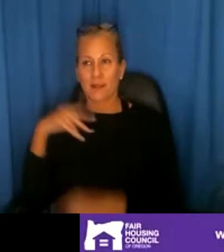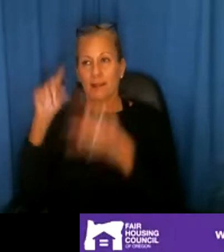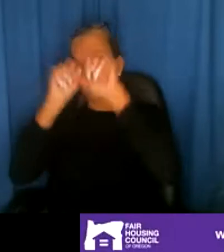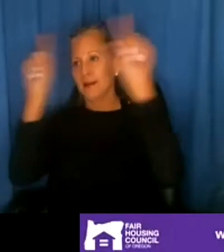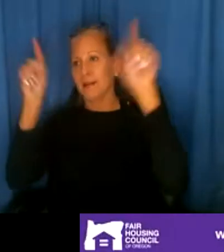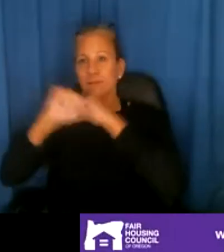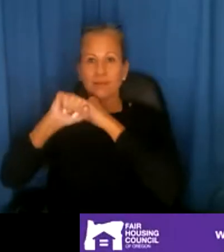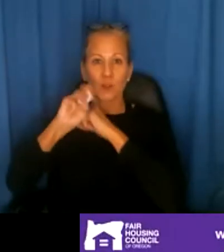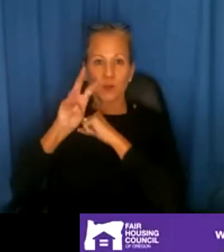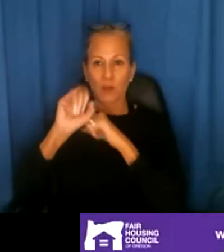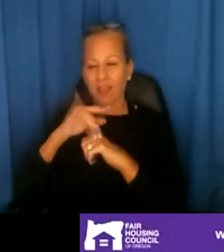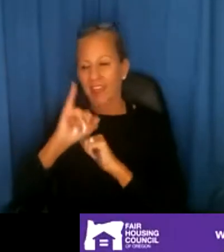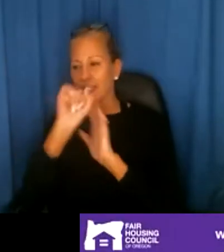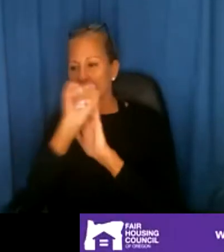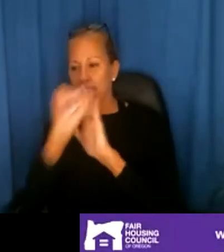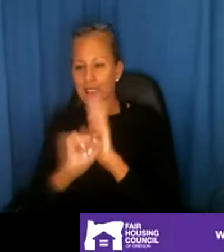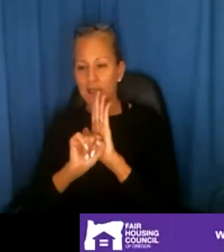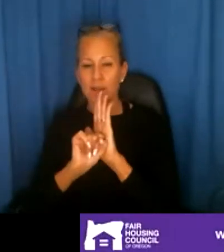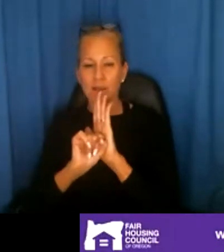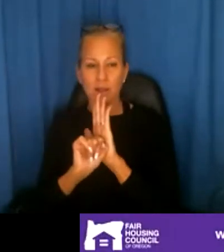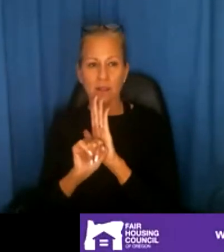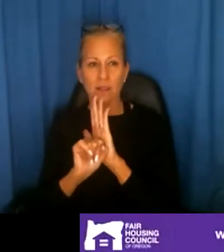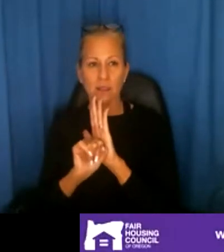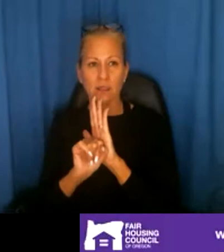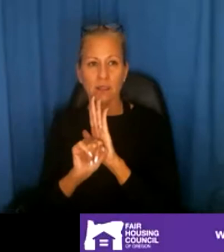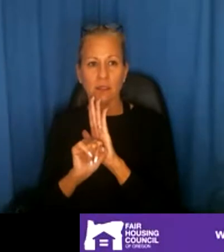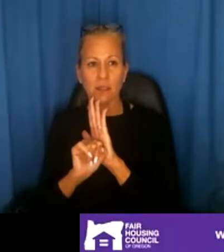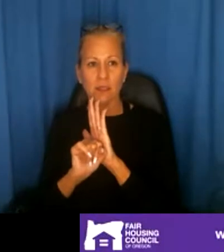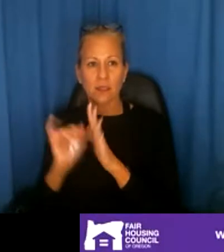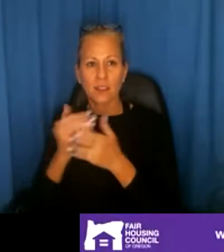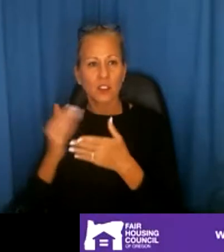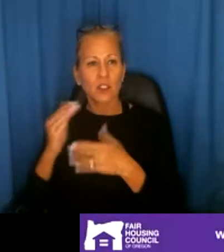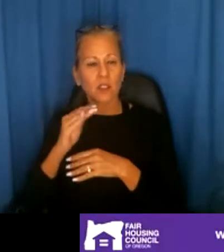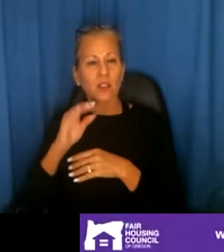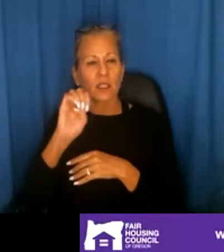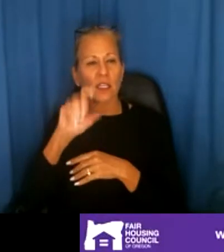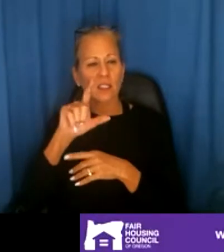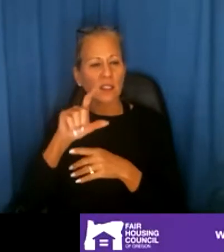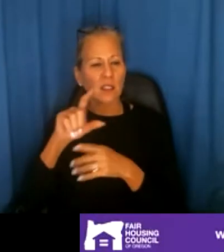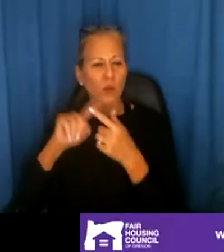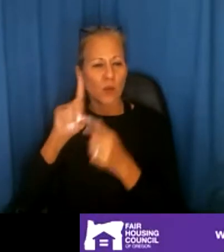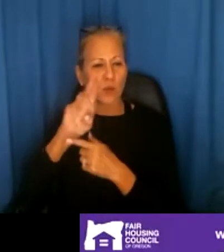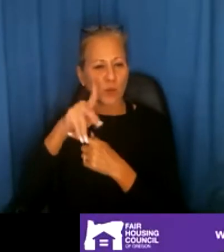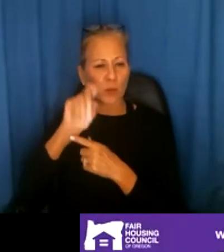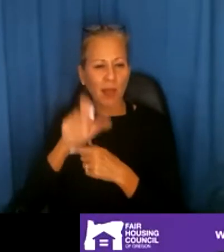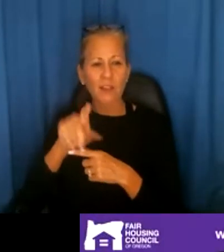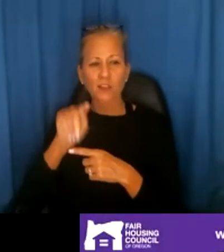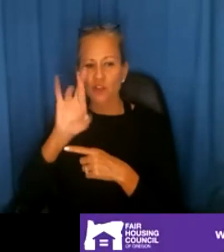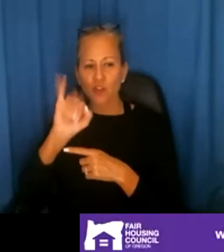have seen in the headlines, we are that, that, that state that, um, ended, uh, exclusionary single family residential zoning with, uh, duplexes, triplexes